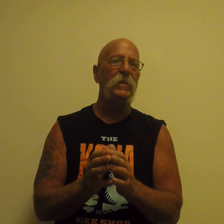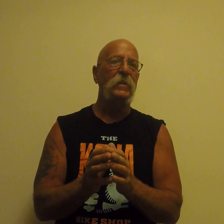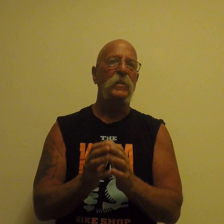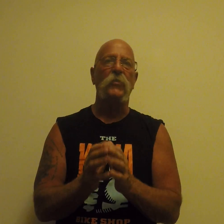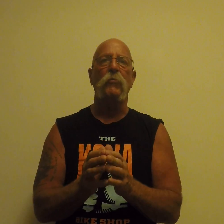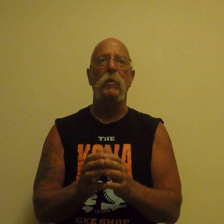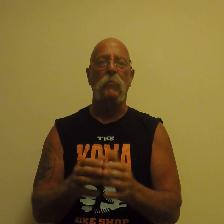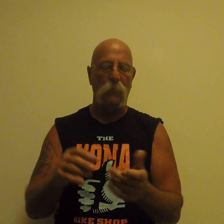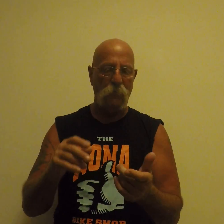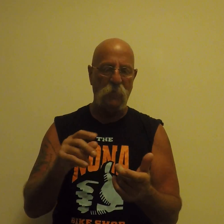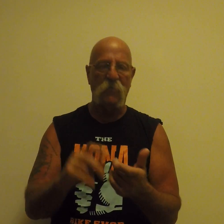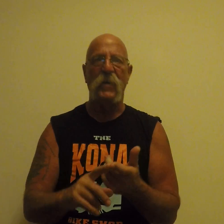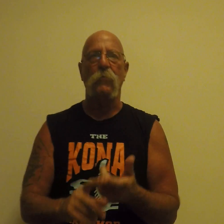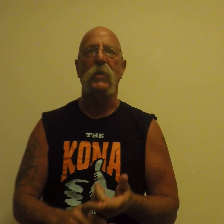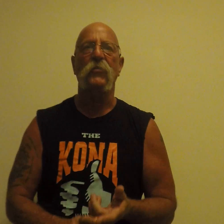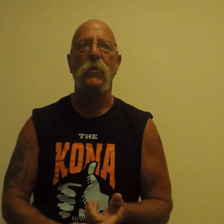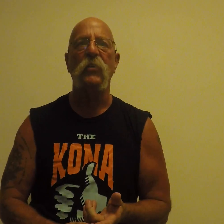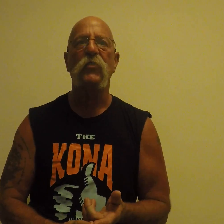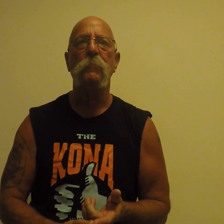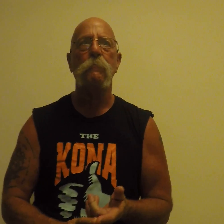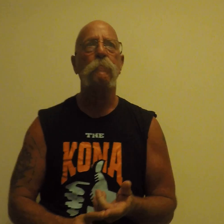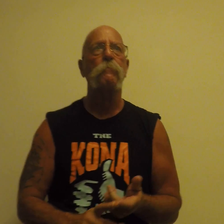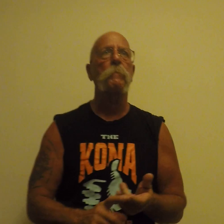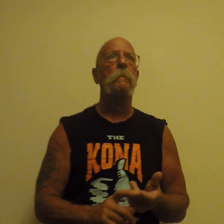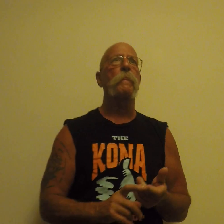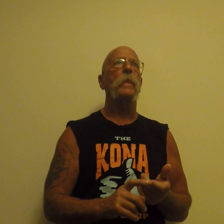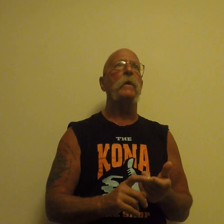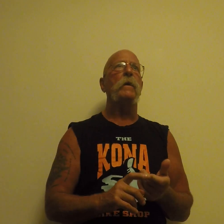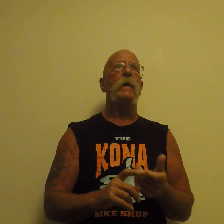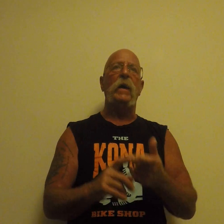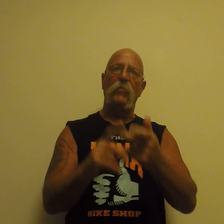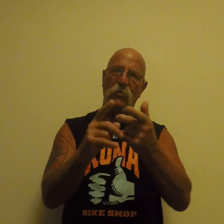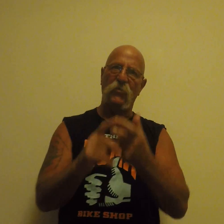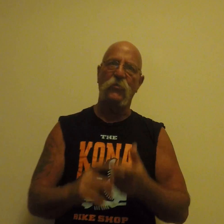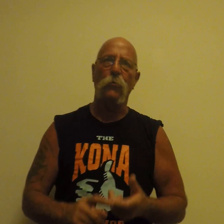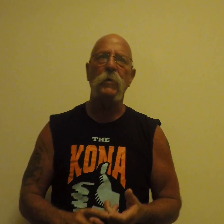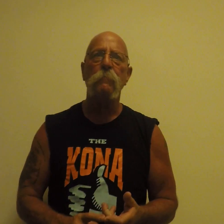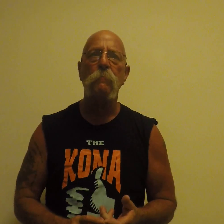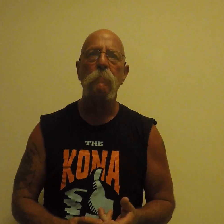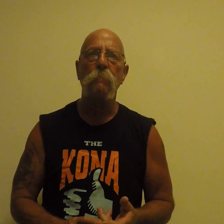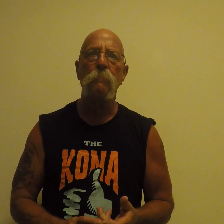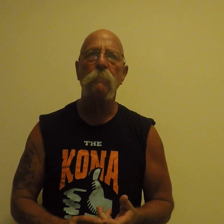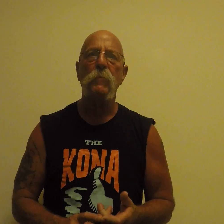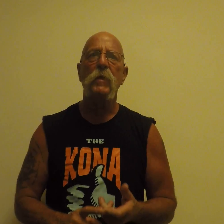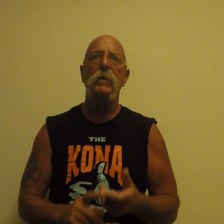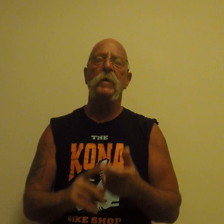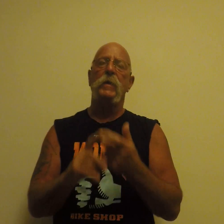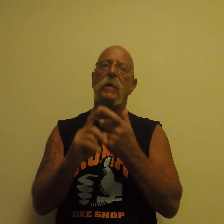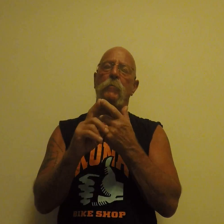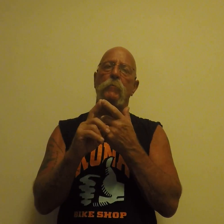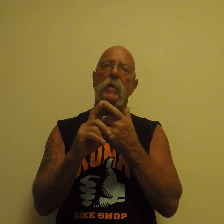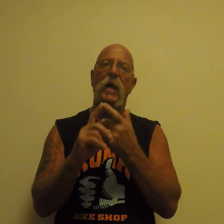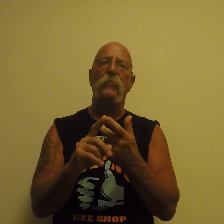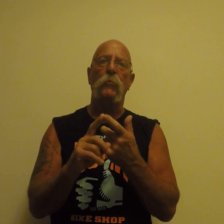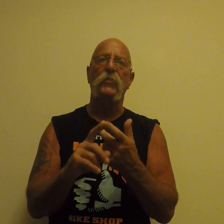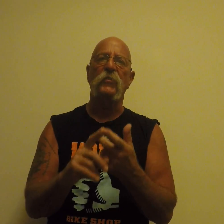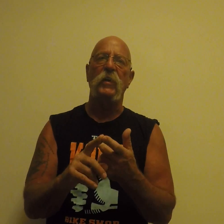Just remember to find the right strategy. Have a good story. And have the state